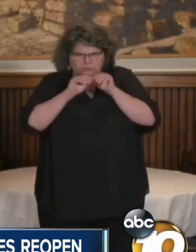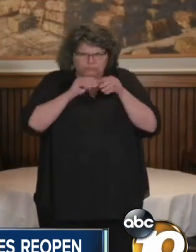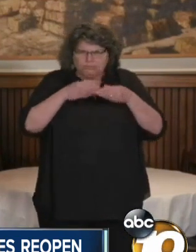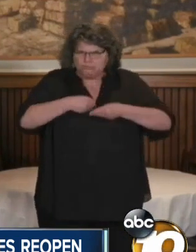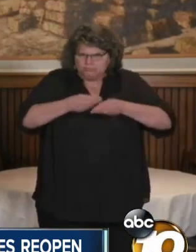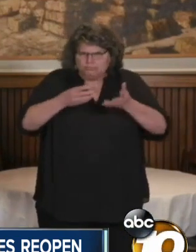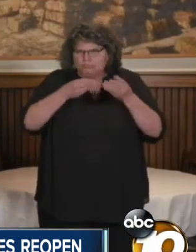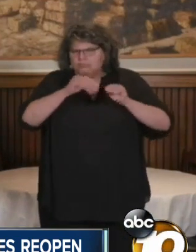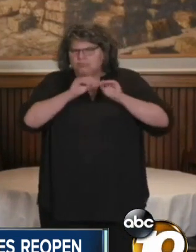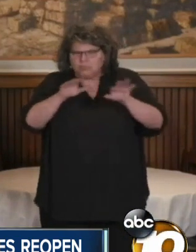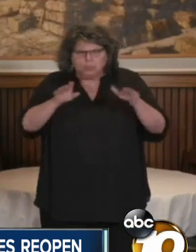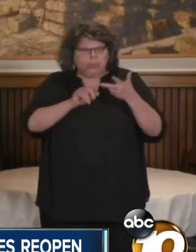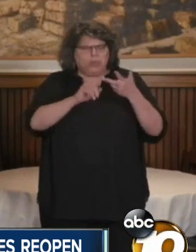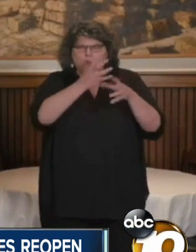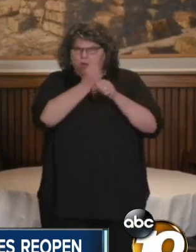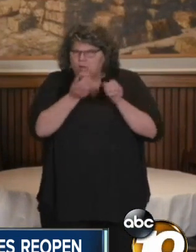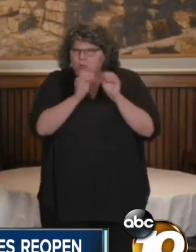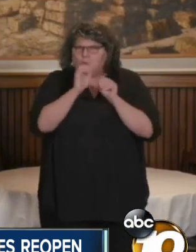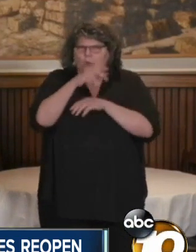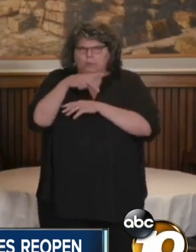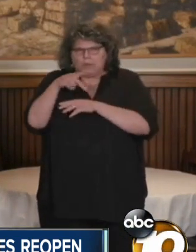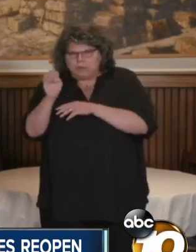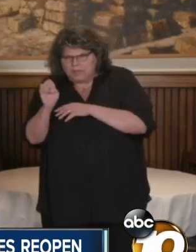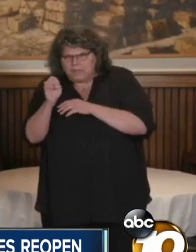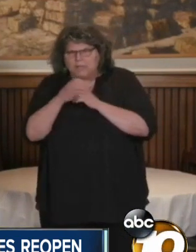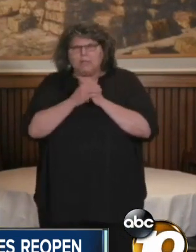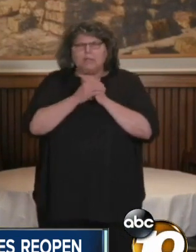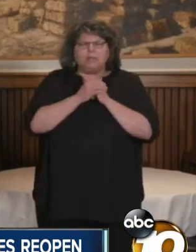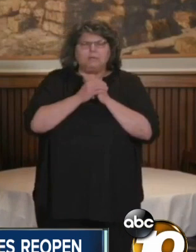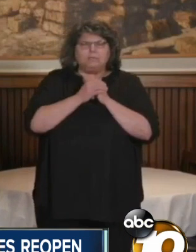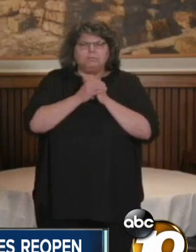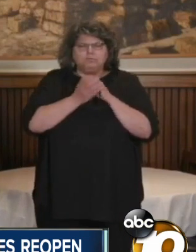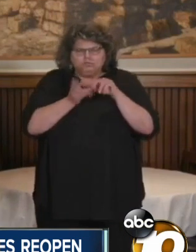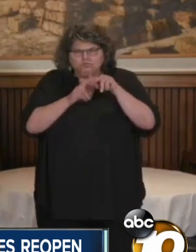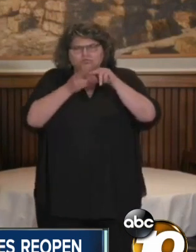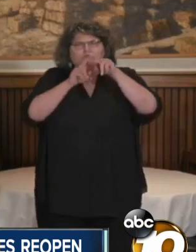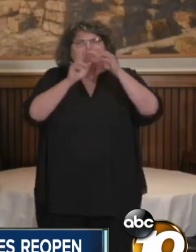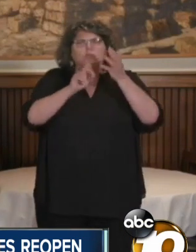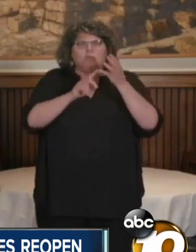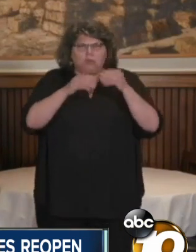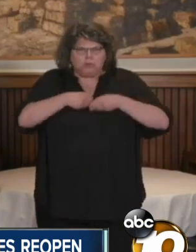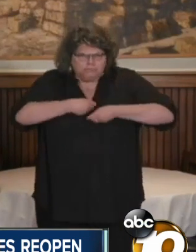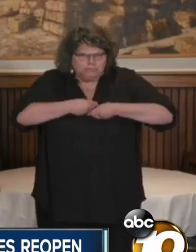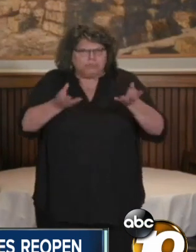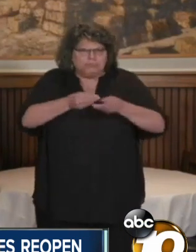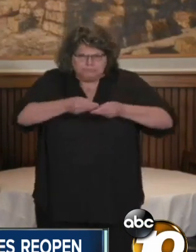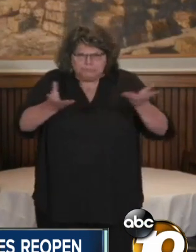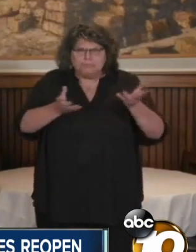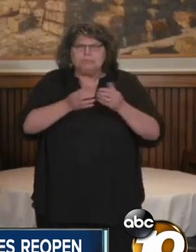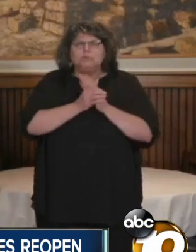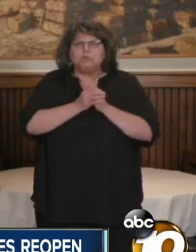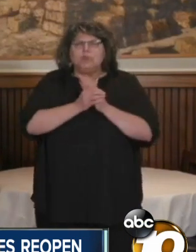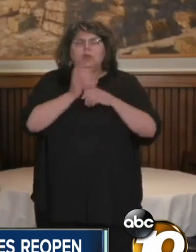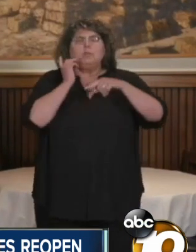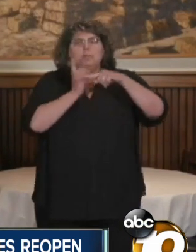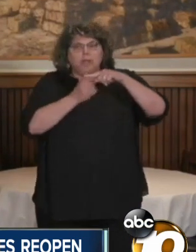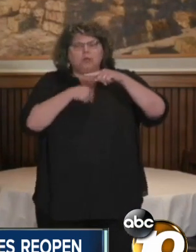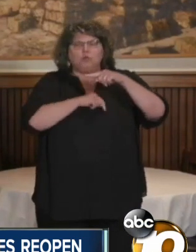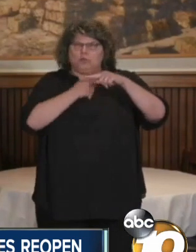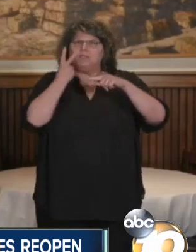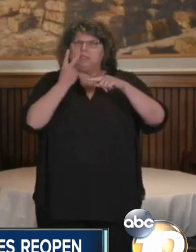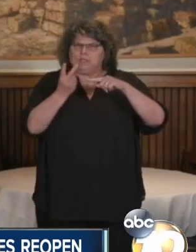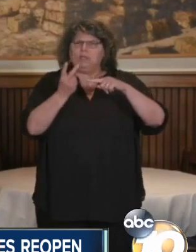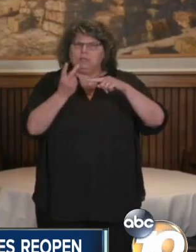tracers. We're getting PPE up, and we're getting it out, and we are seeing a